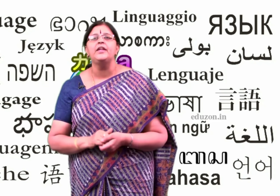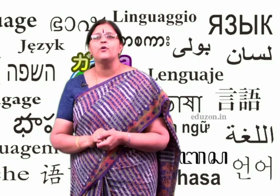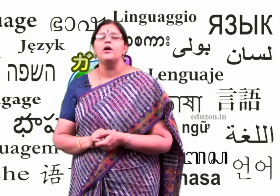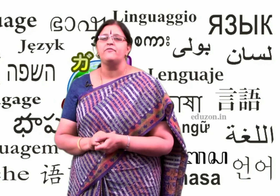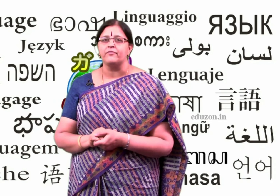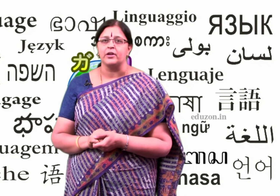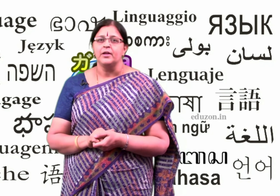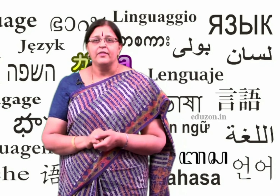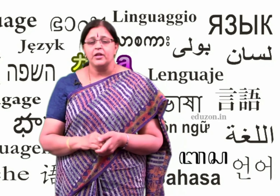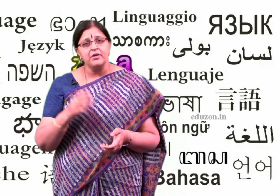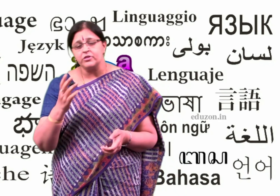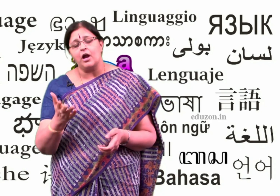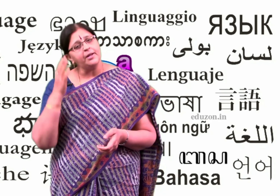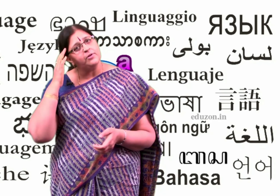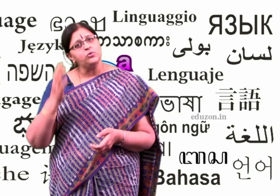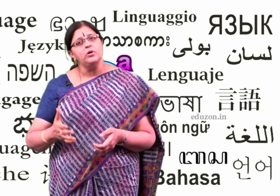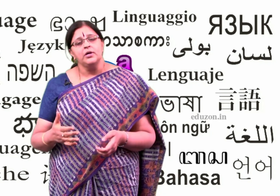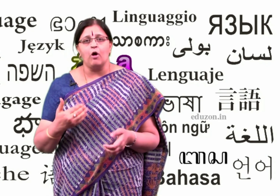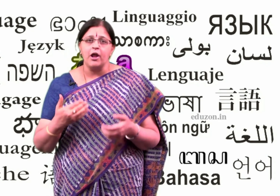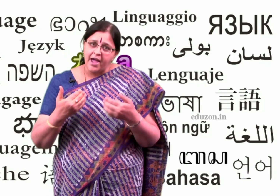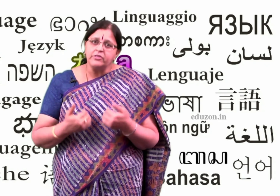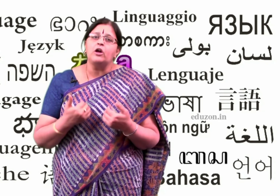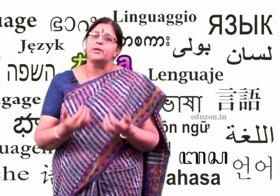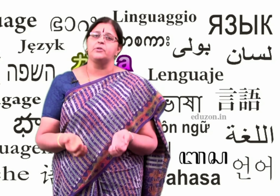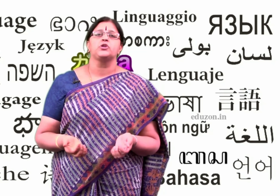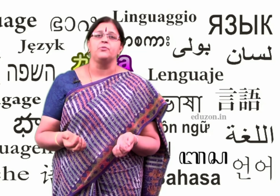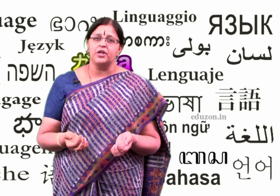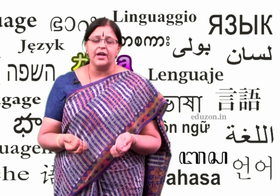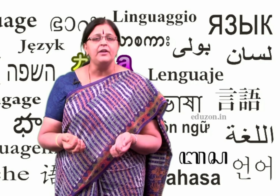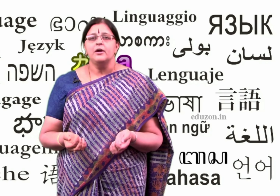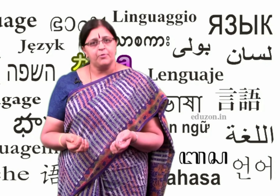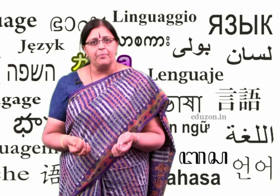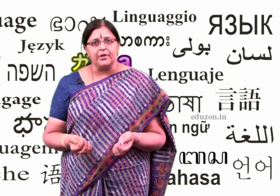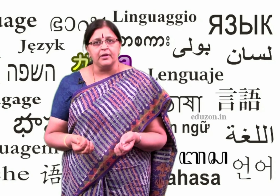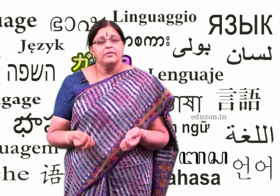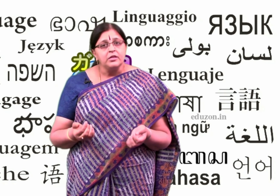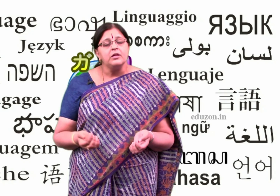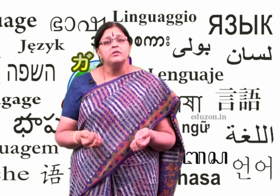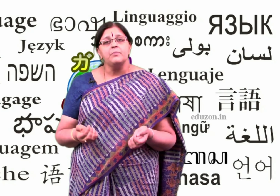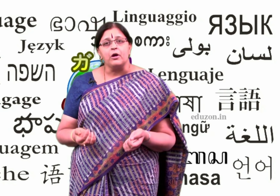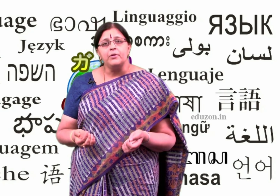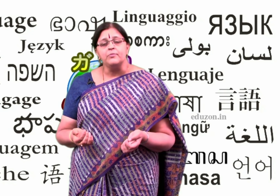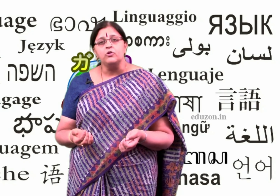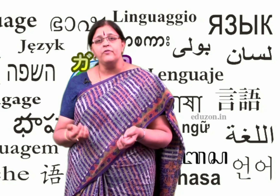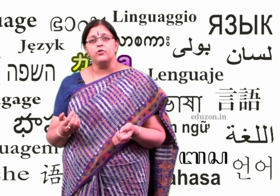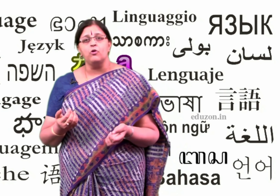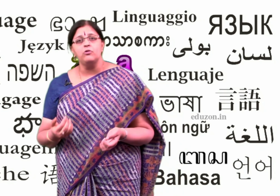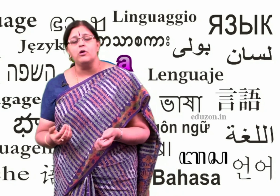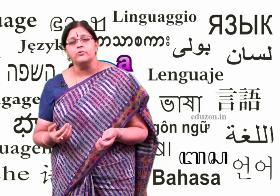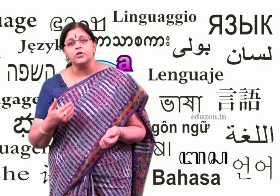where did he go and from where, that means he was not able to or I was not able to communicate properly, this is the problem you know if you don't know how